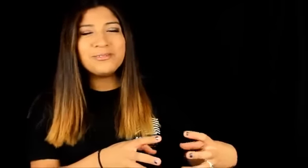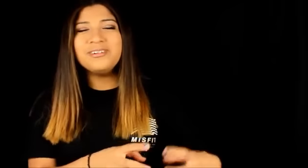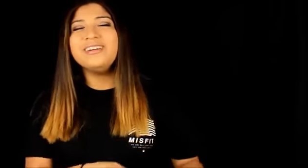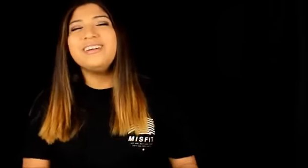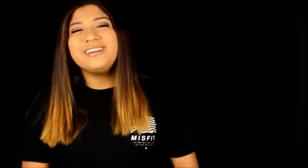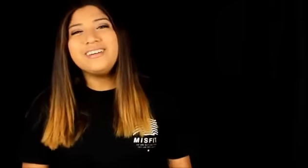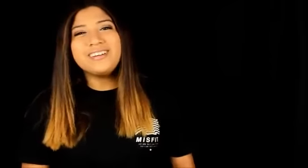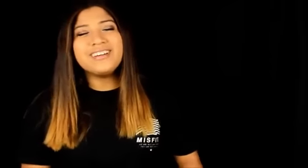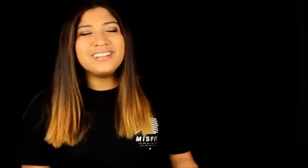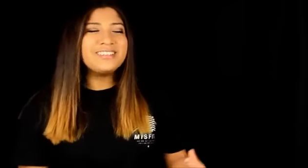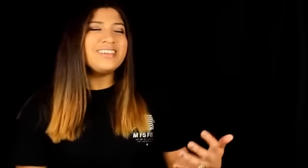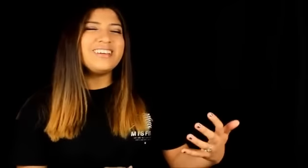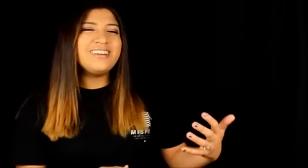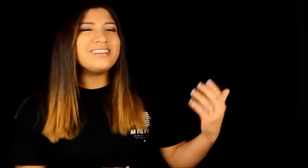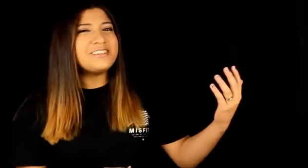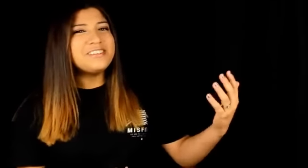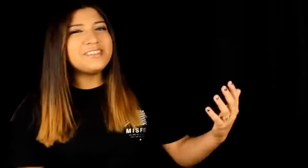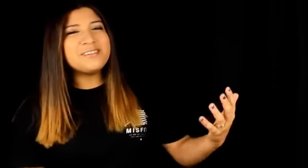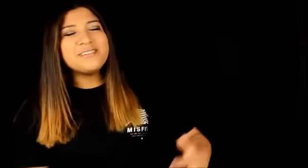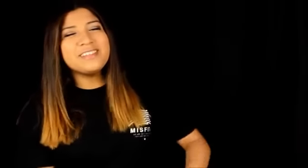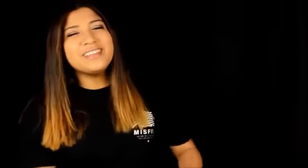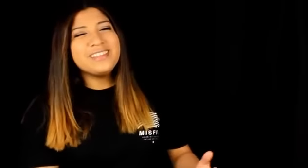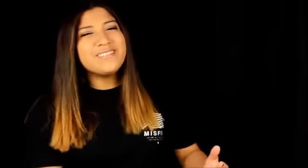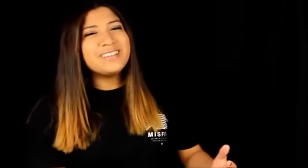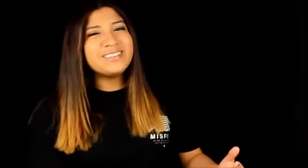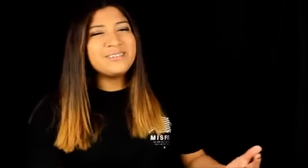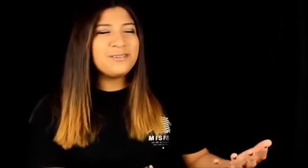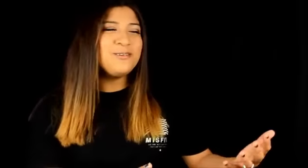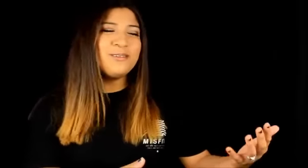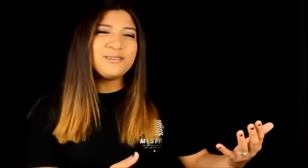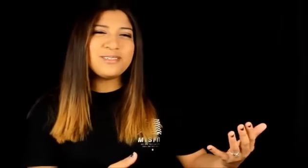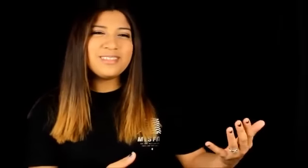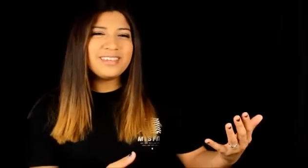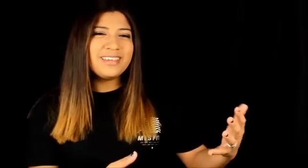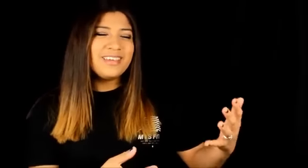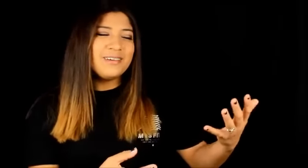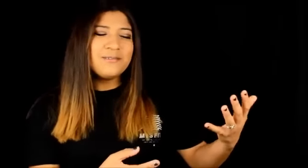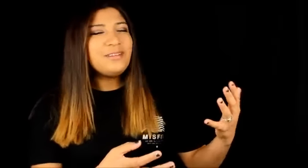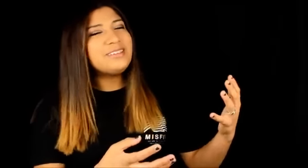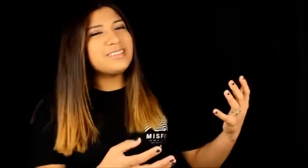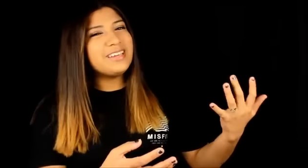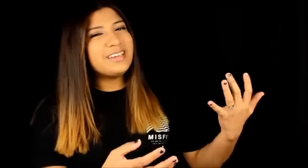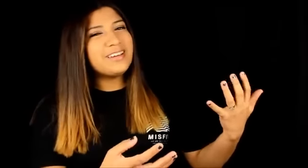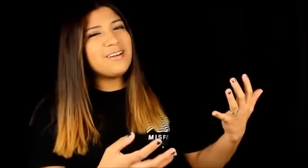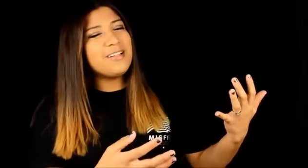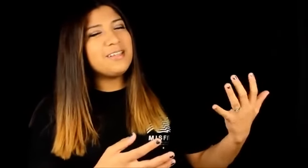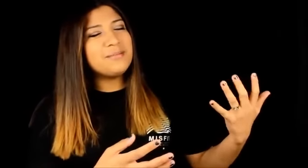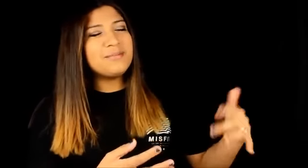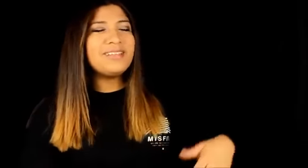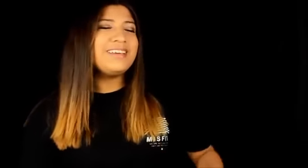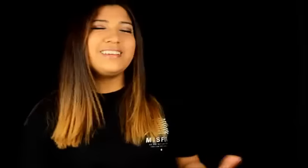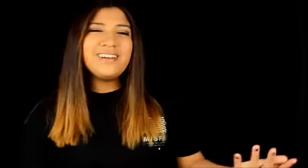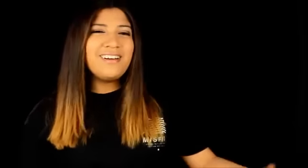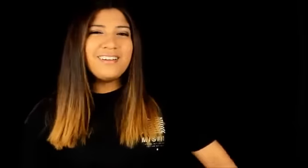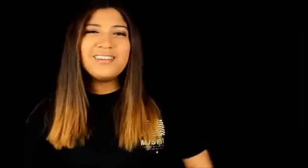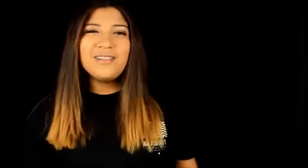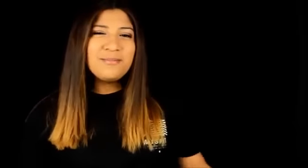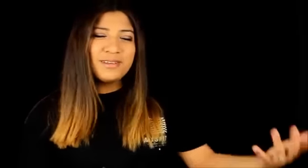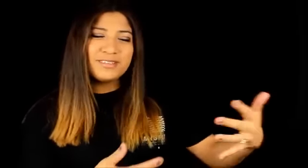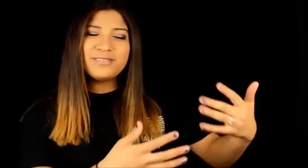oh it's like oh she's cute and then Levi's a little cutie with like when he's like all up like oh all up in his